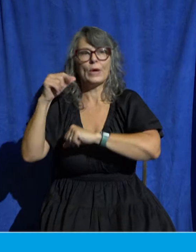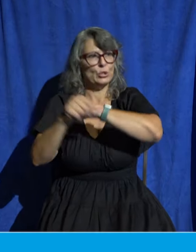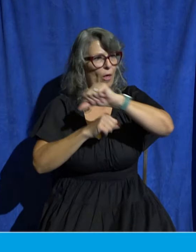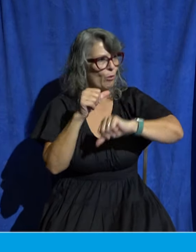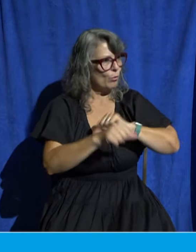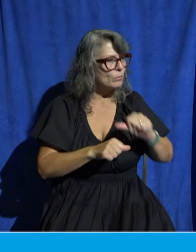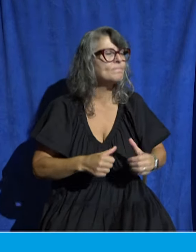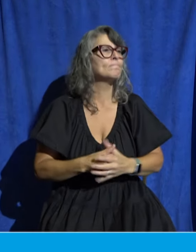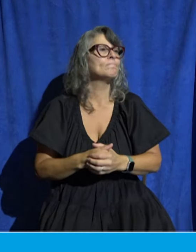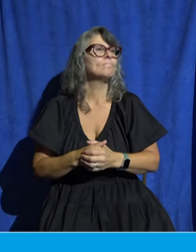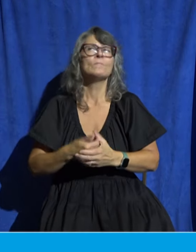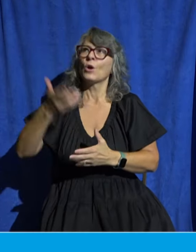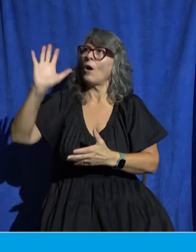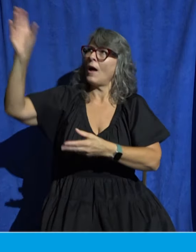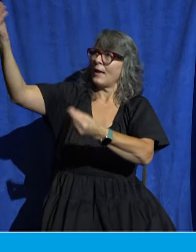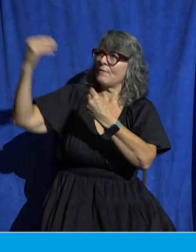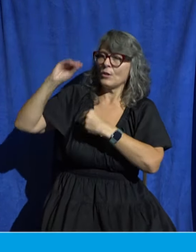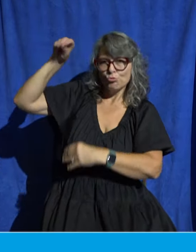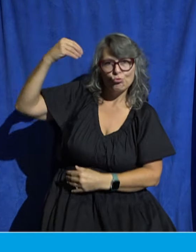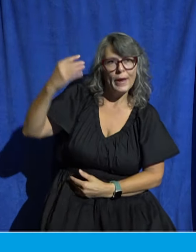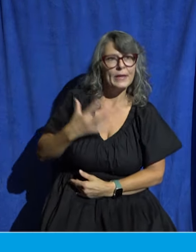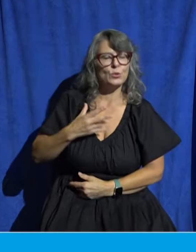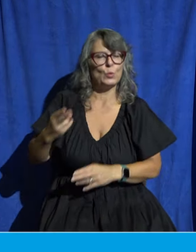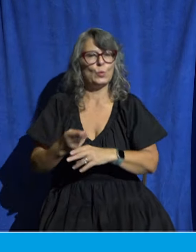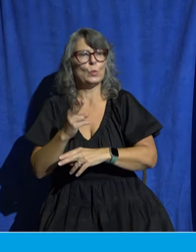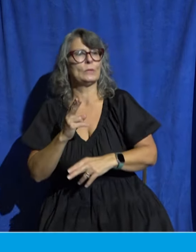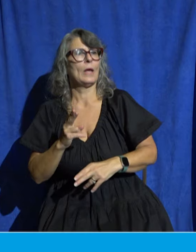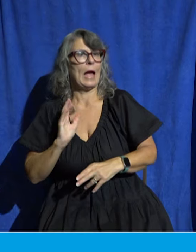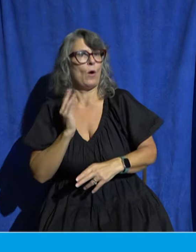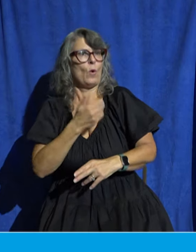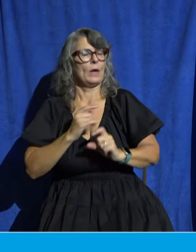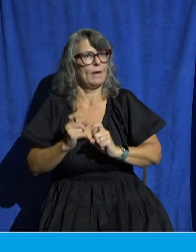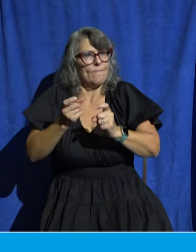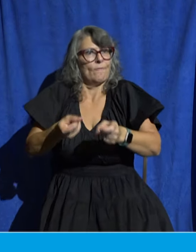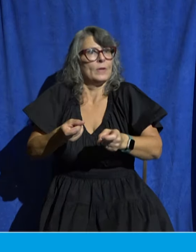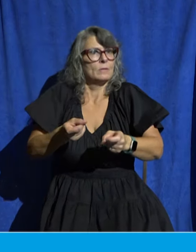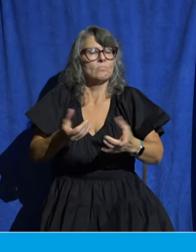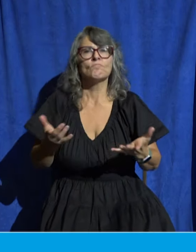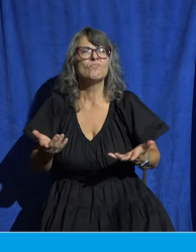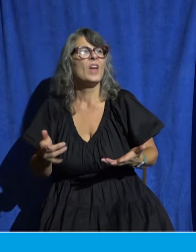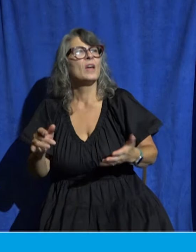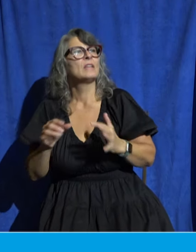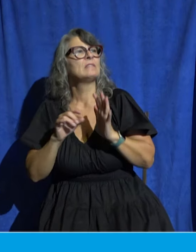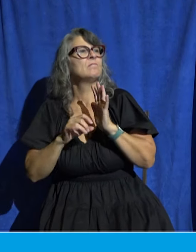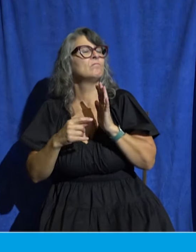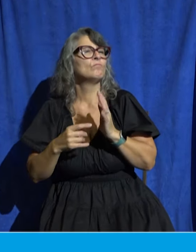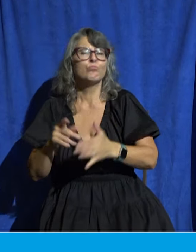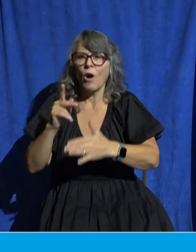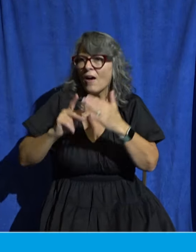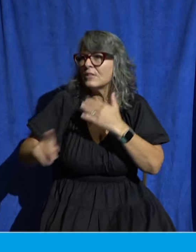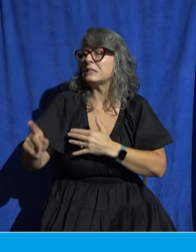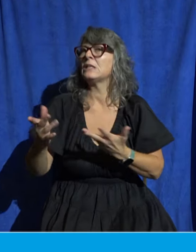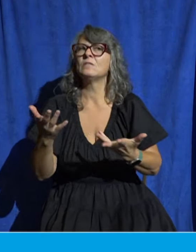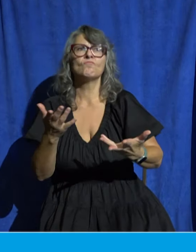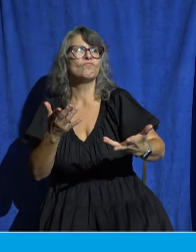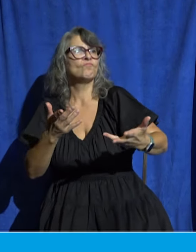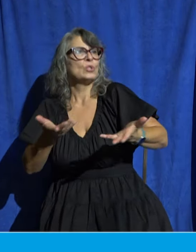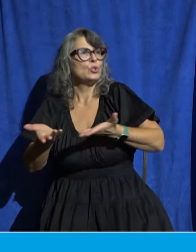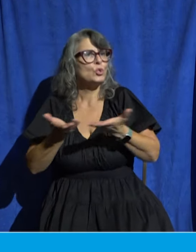given to us, let us use them. If prophecy in proportion to our faith, if service in our serving, the one who